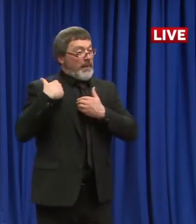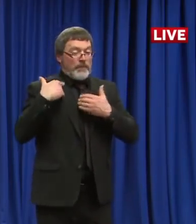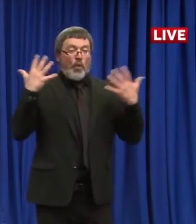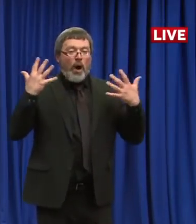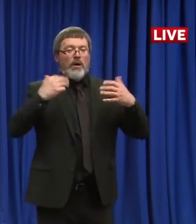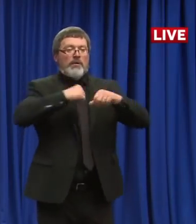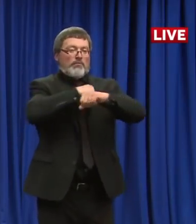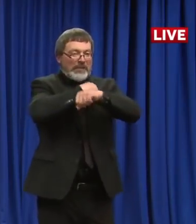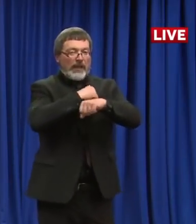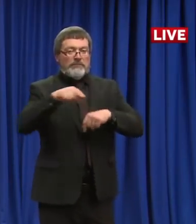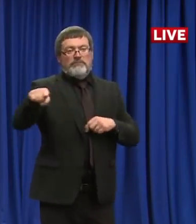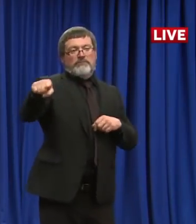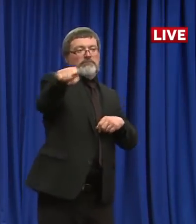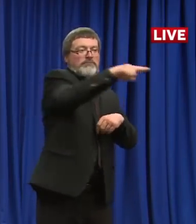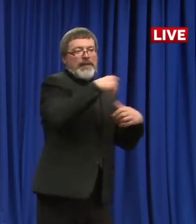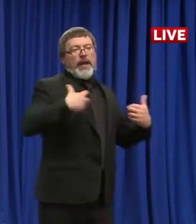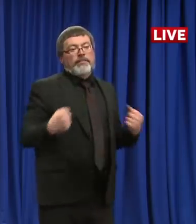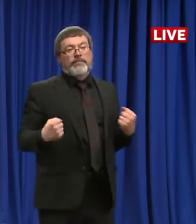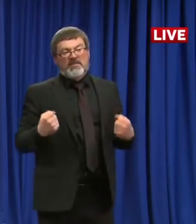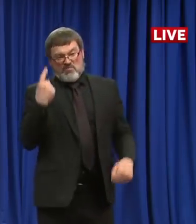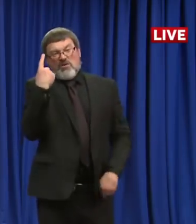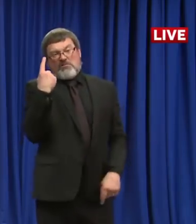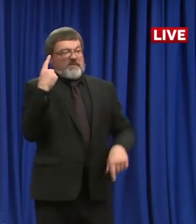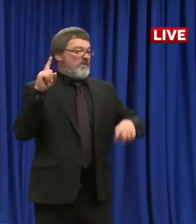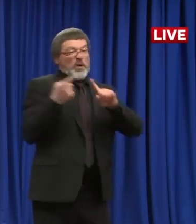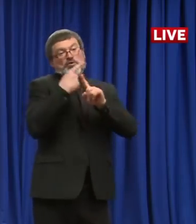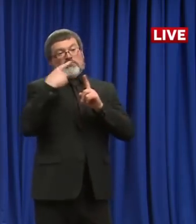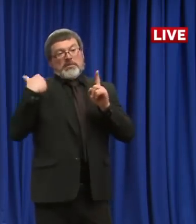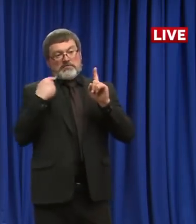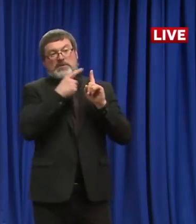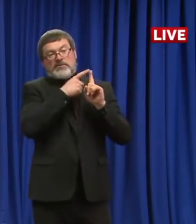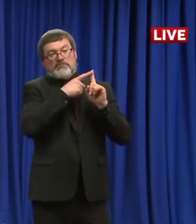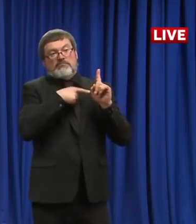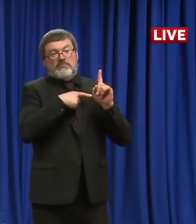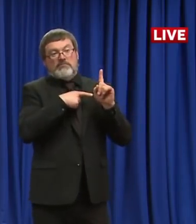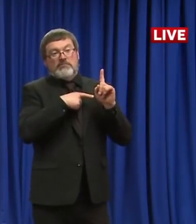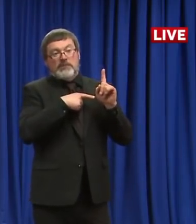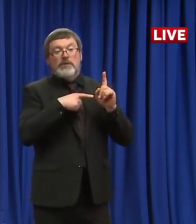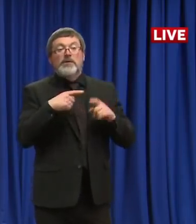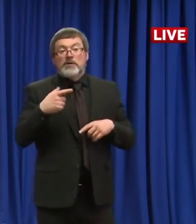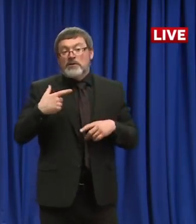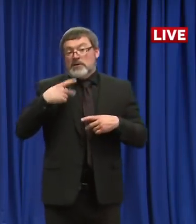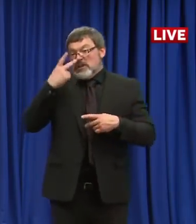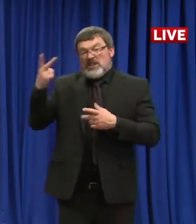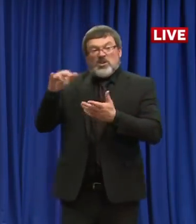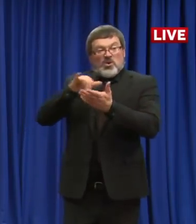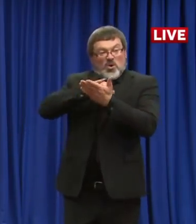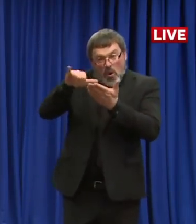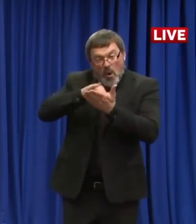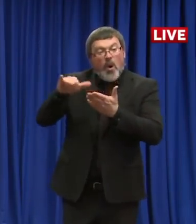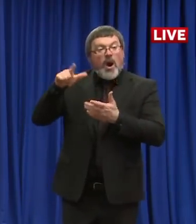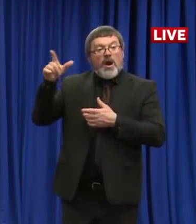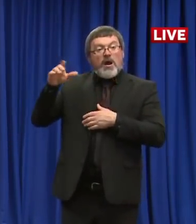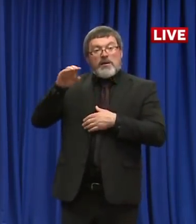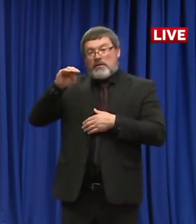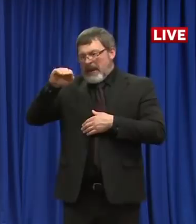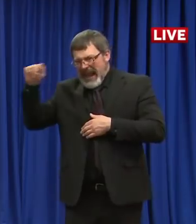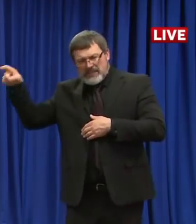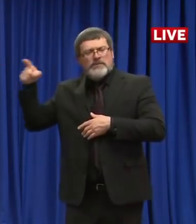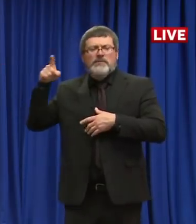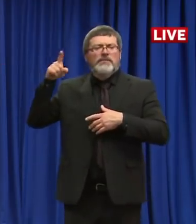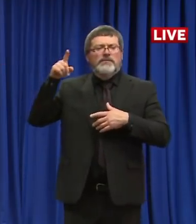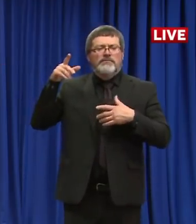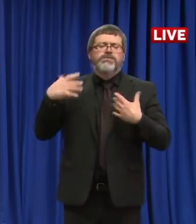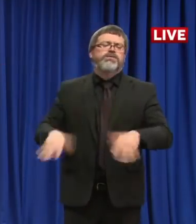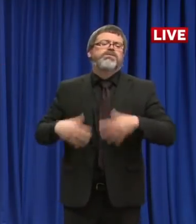killing people at unprecedented rates. I believe this is incredibly serious. We've never seen anything like it. And I believe that the